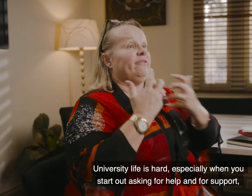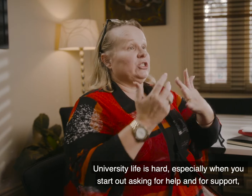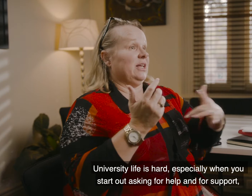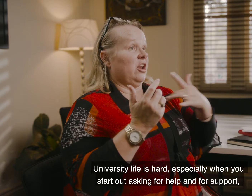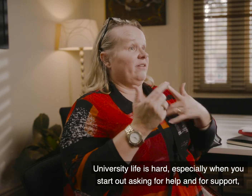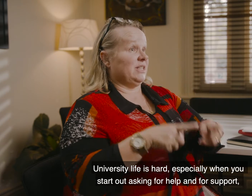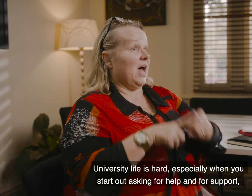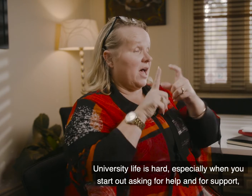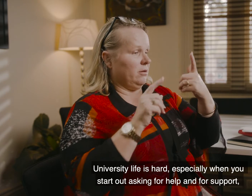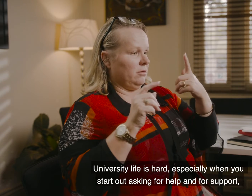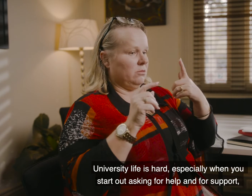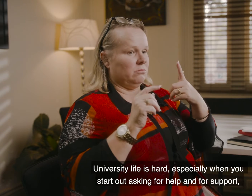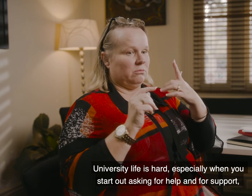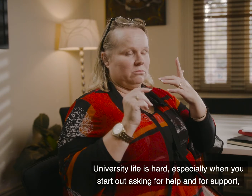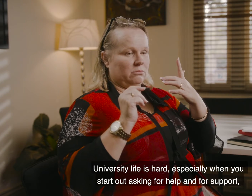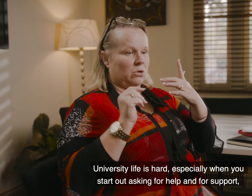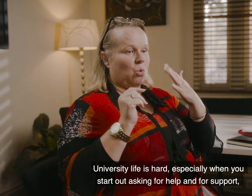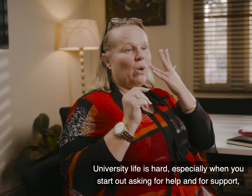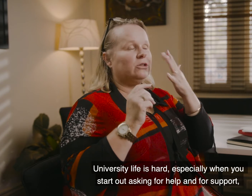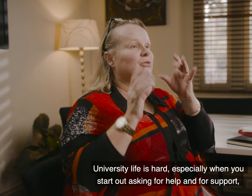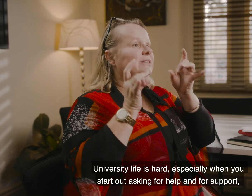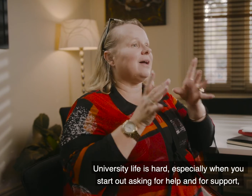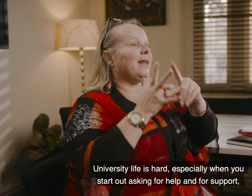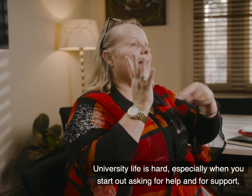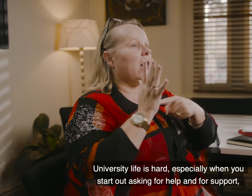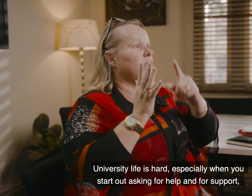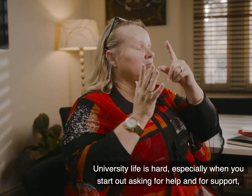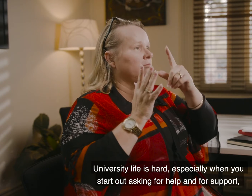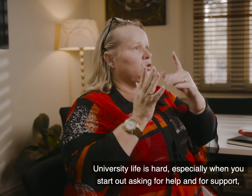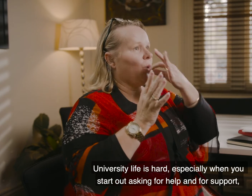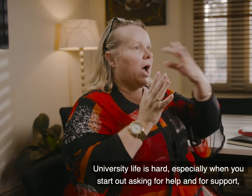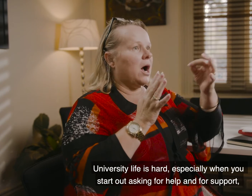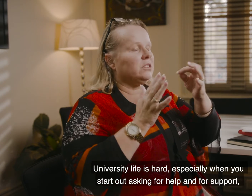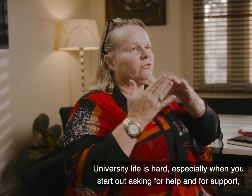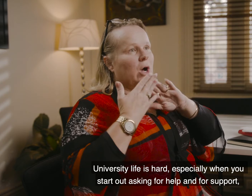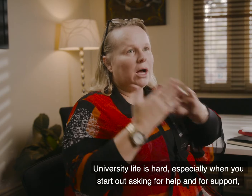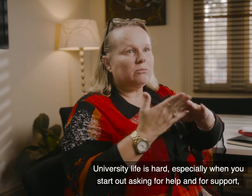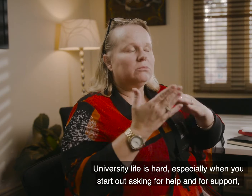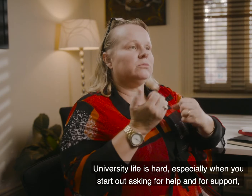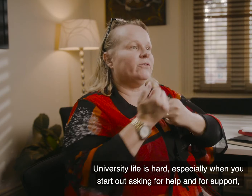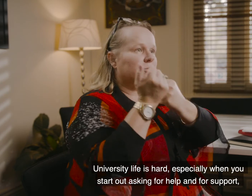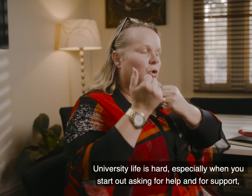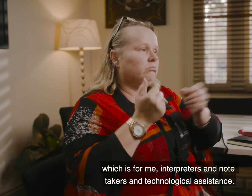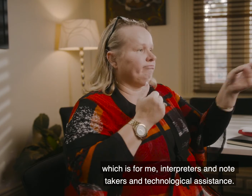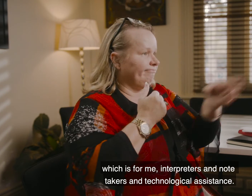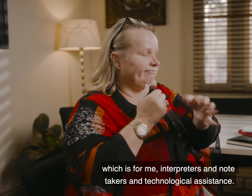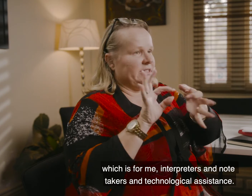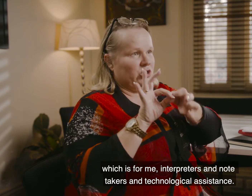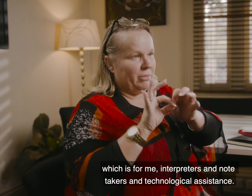University life is hard. Especially when you start out asking for help and for support. Which is for